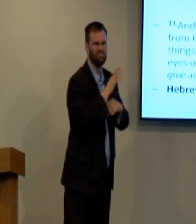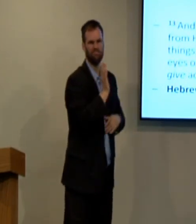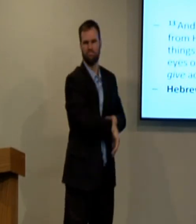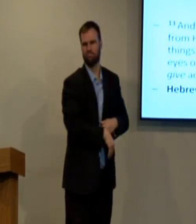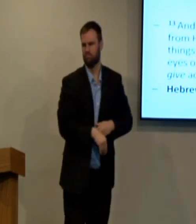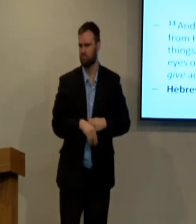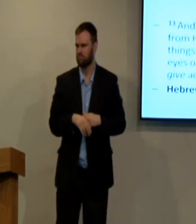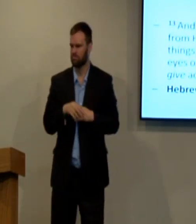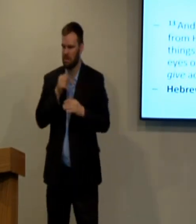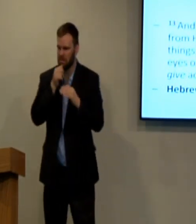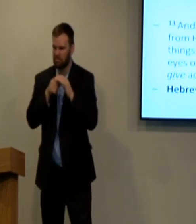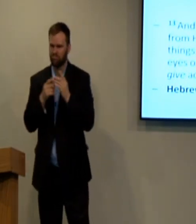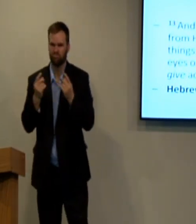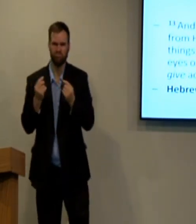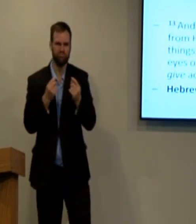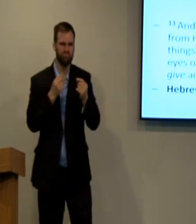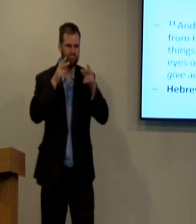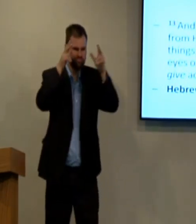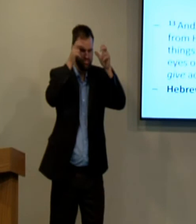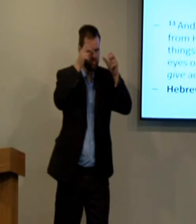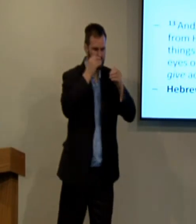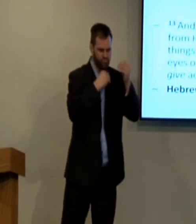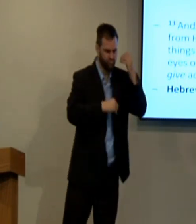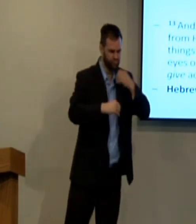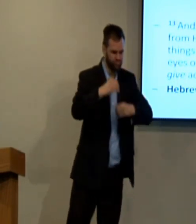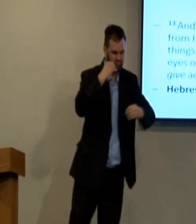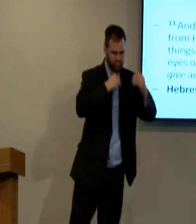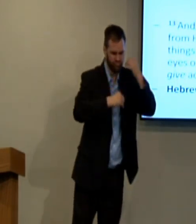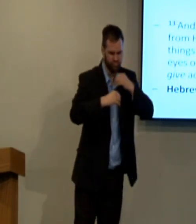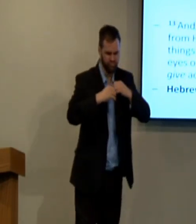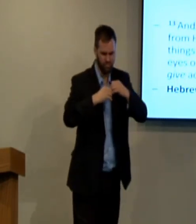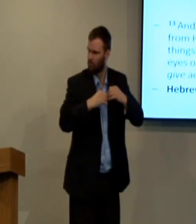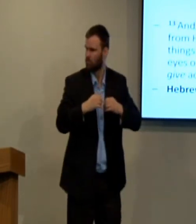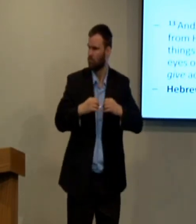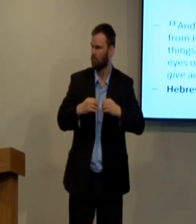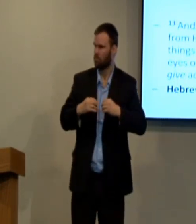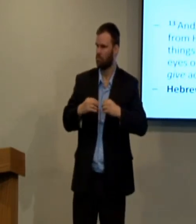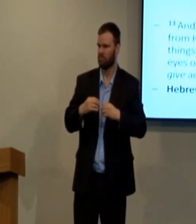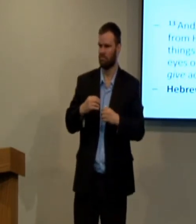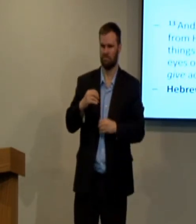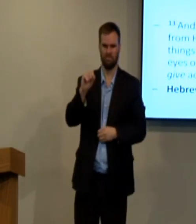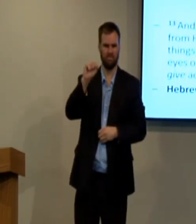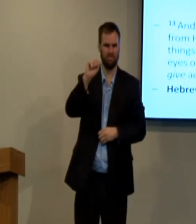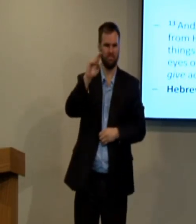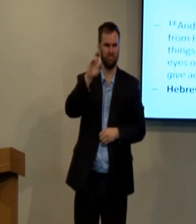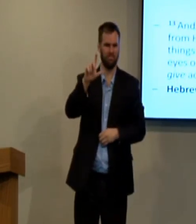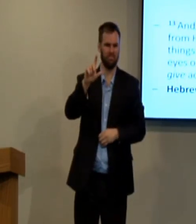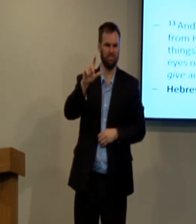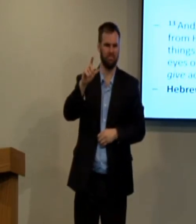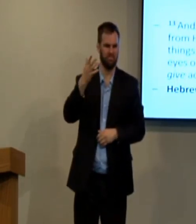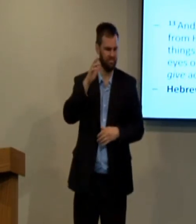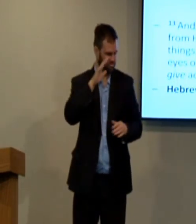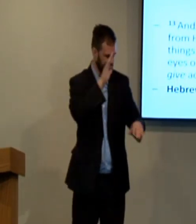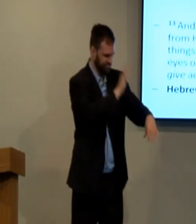was mourned. A prophet came to him and he still hid. He left it alone. He continued in his wickedness. And Samuel